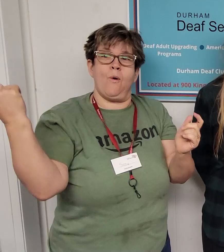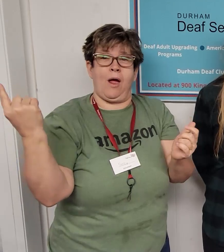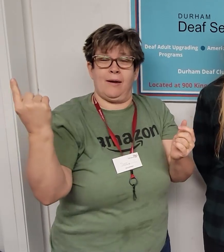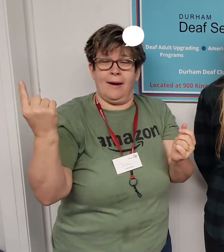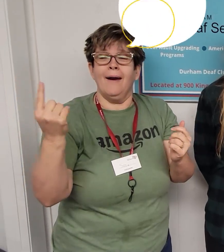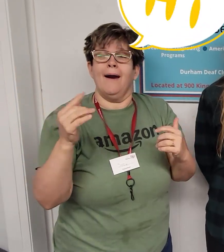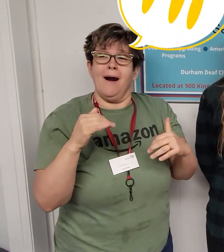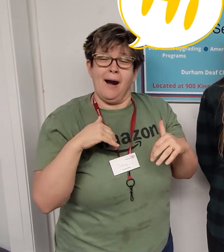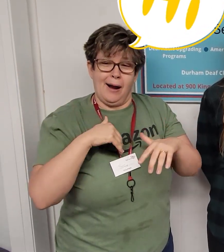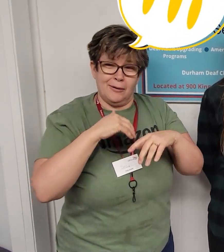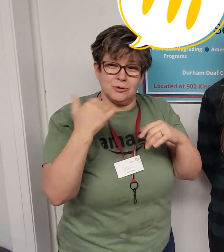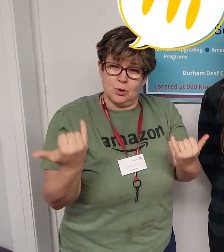Hello everyone.